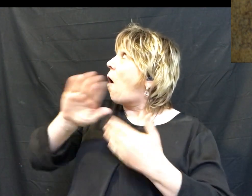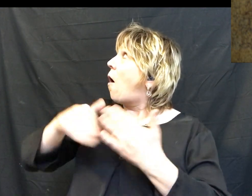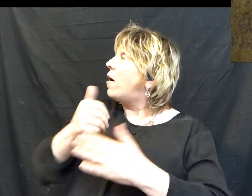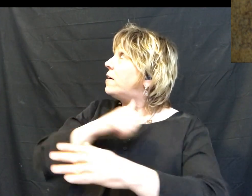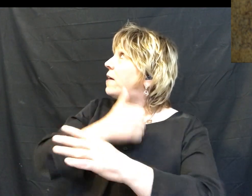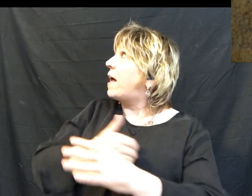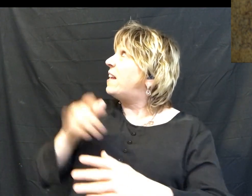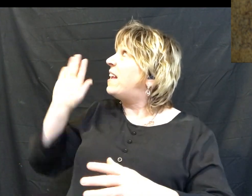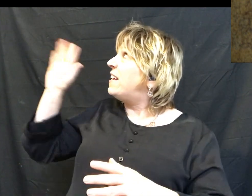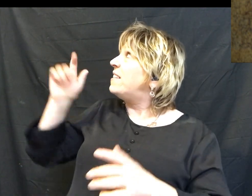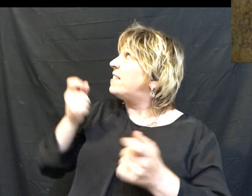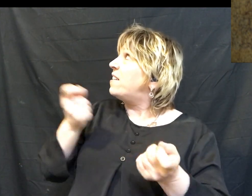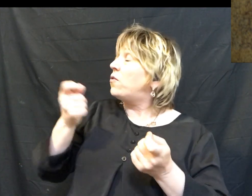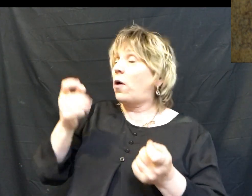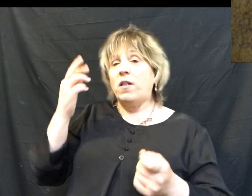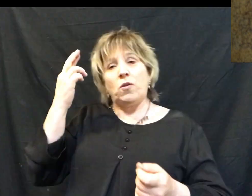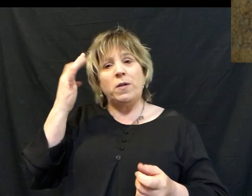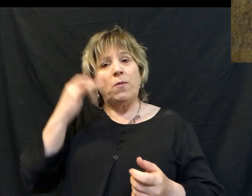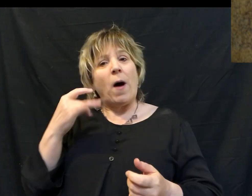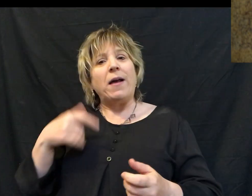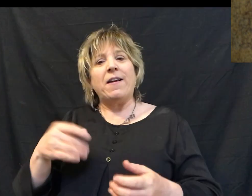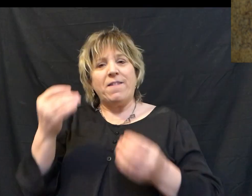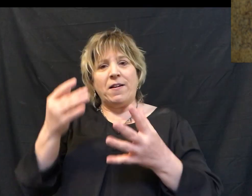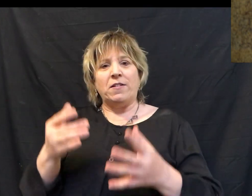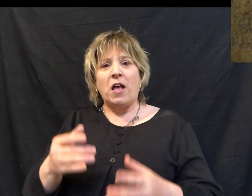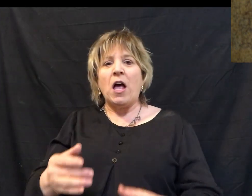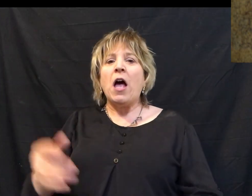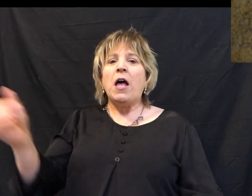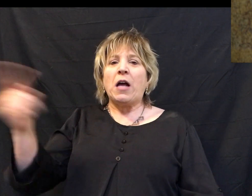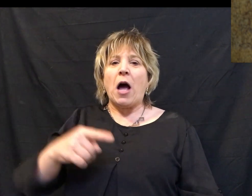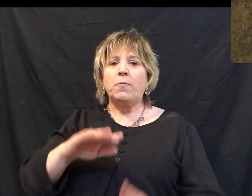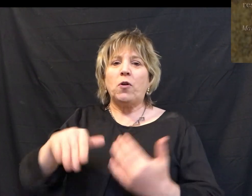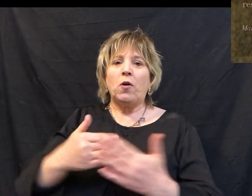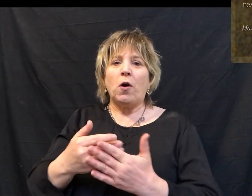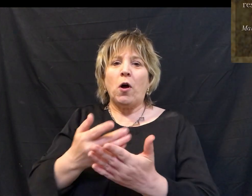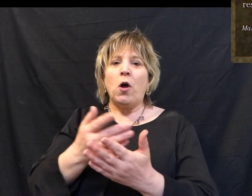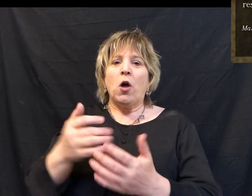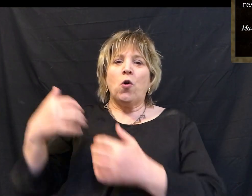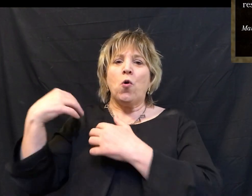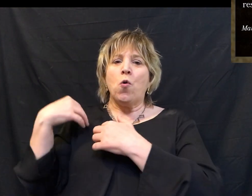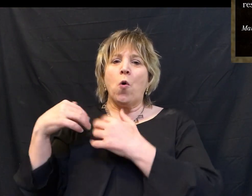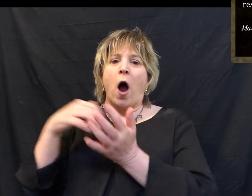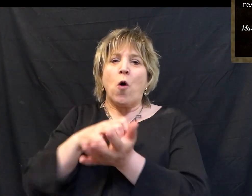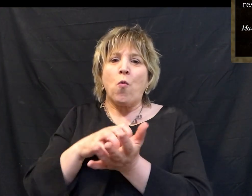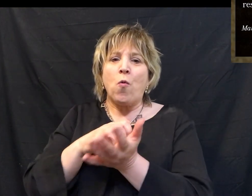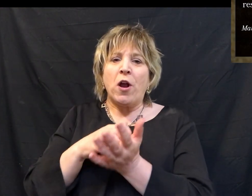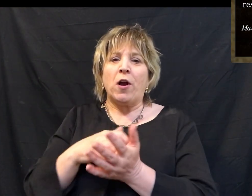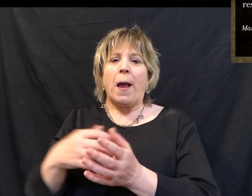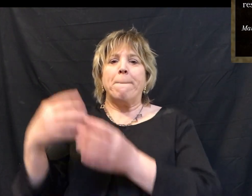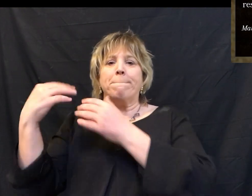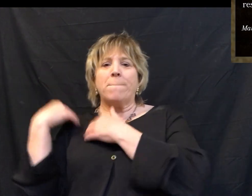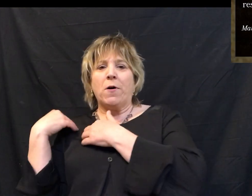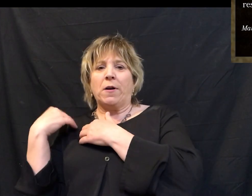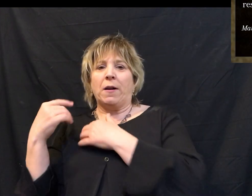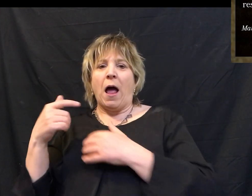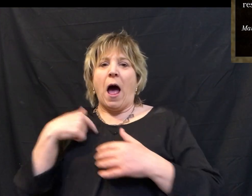authority and under his control. And that's why he tells us, come to me, all of you who are weary and